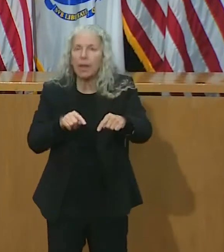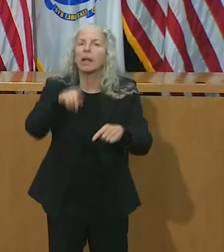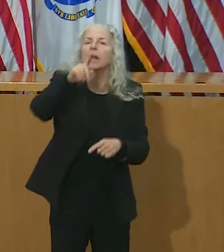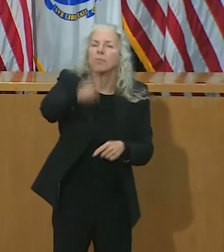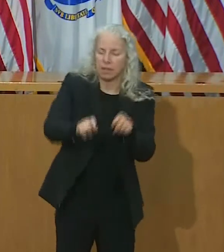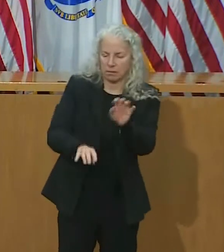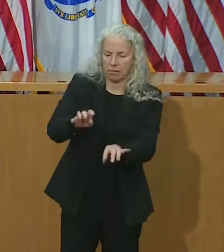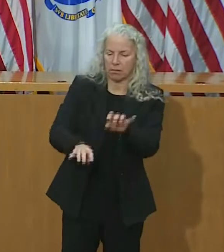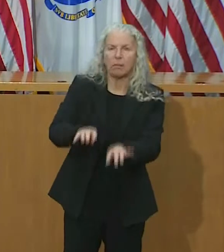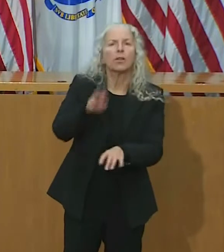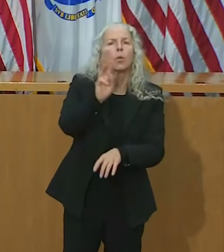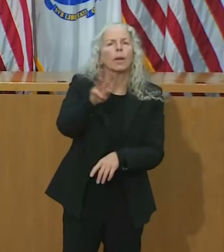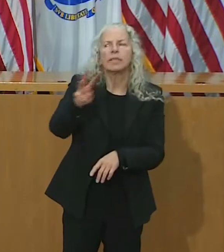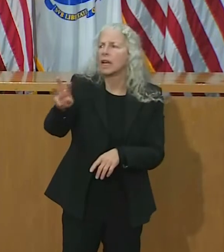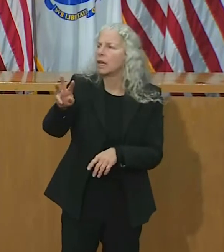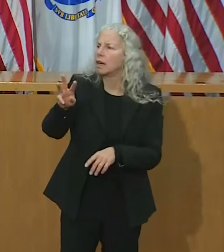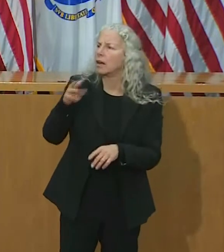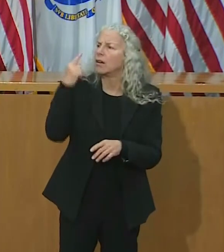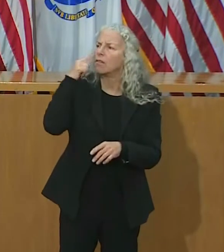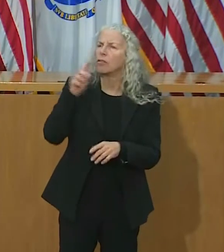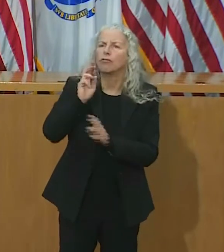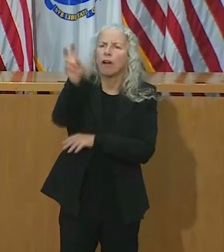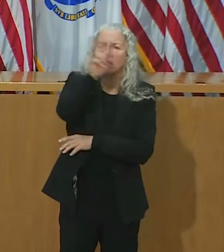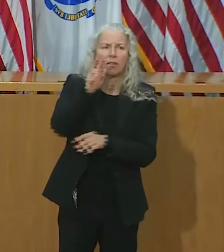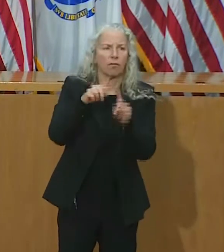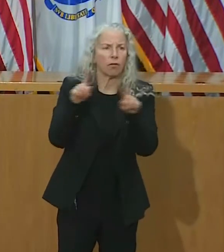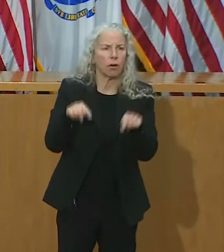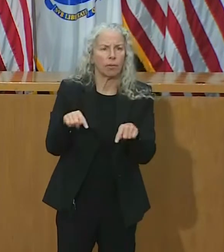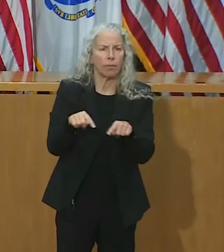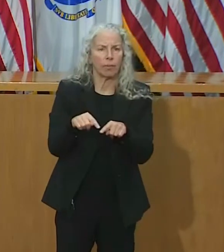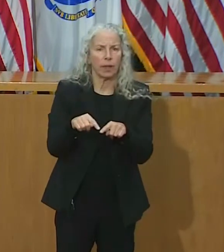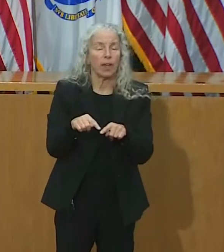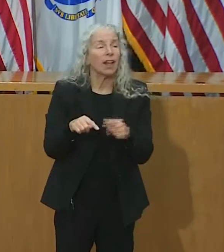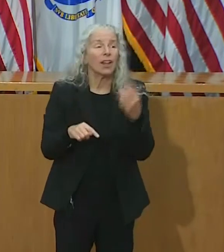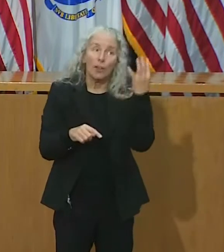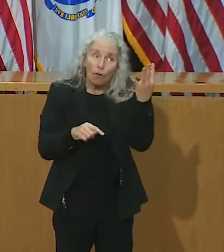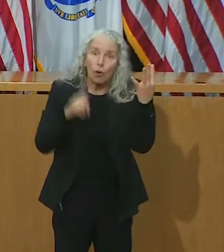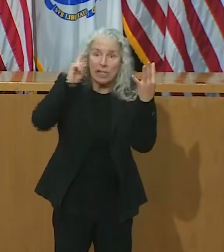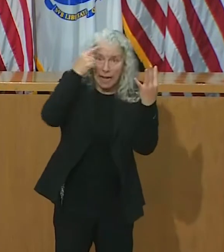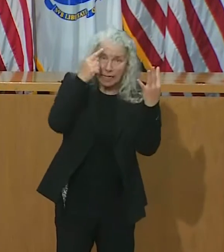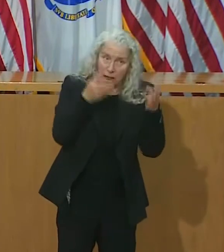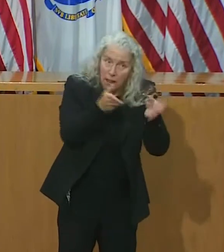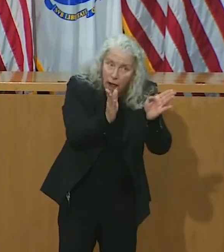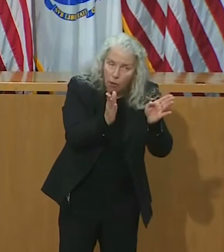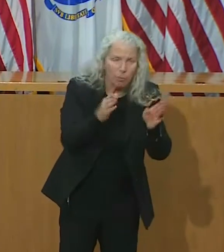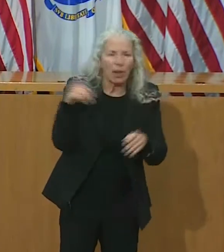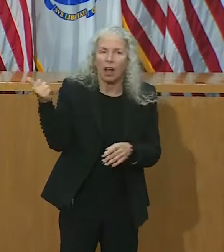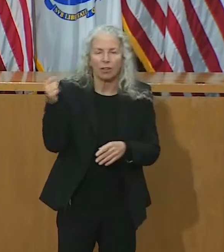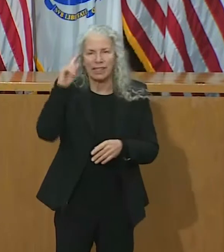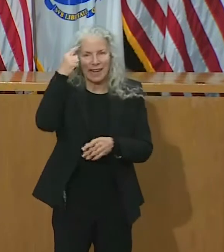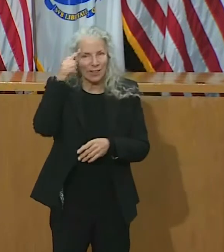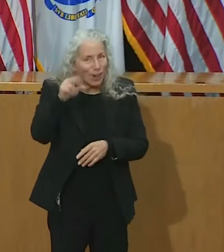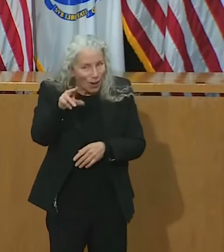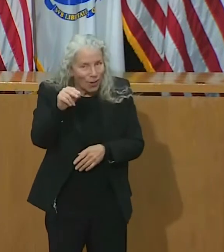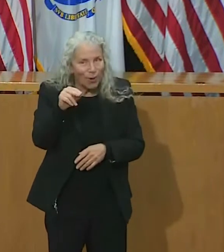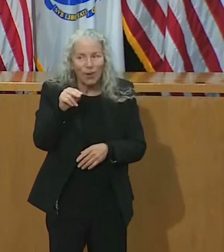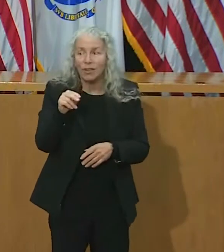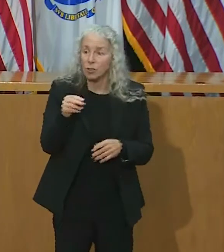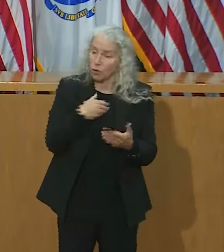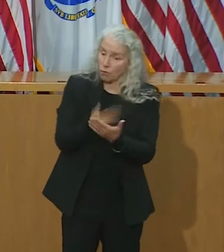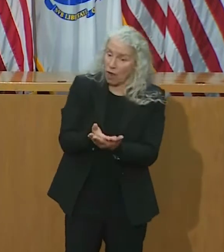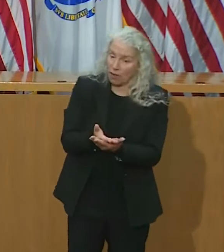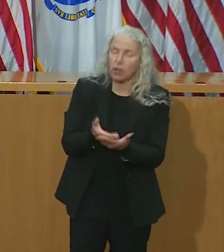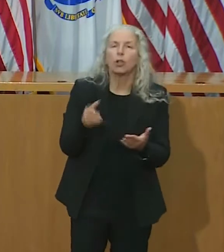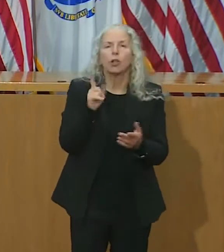travel form prior to arrival, unless you're visiting from a lower risk state. You must quarantine for 14 days or